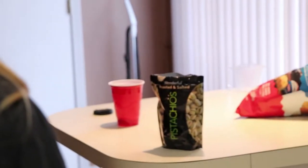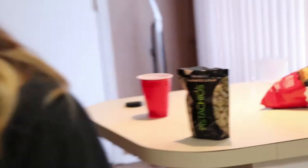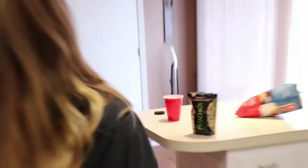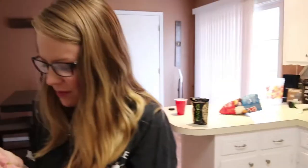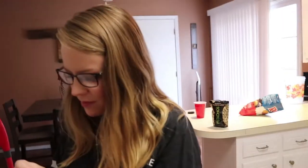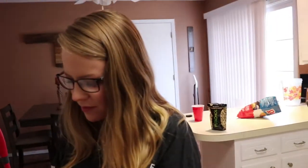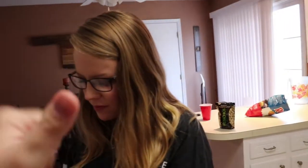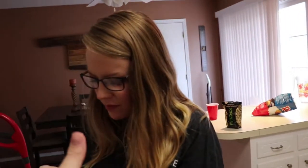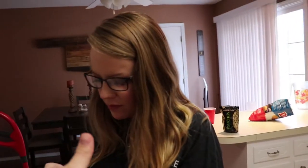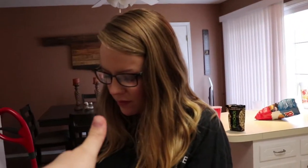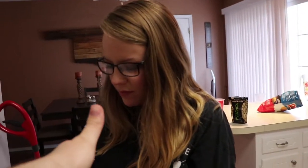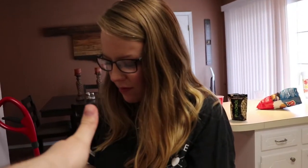They good?